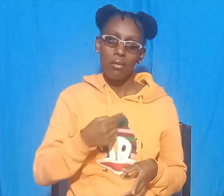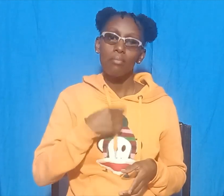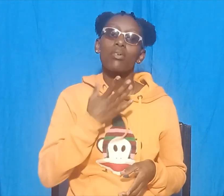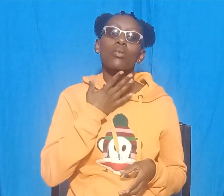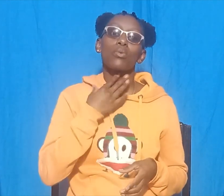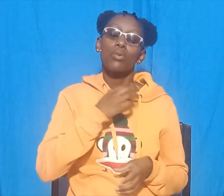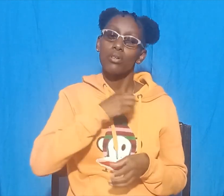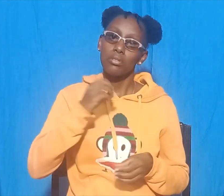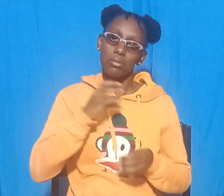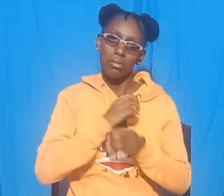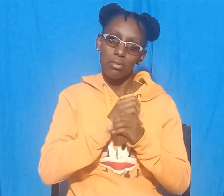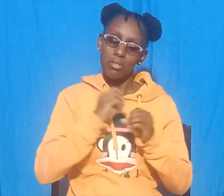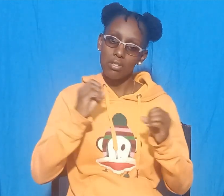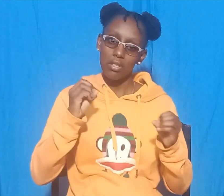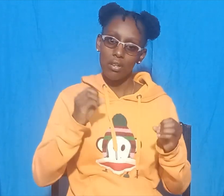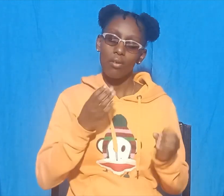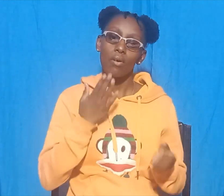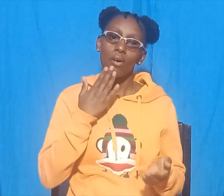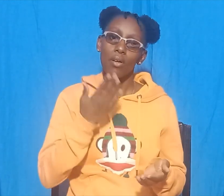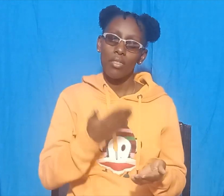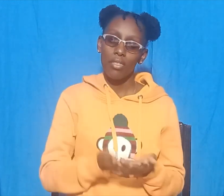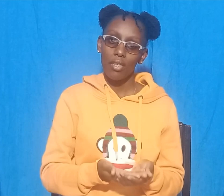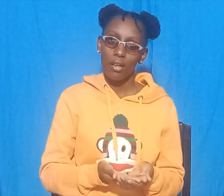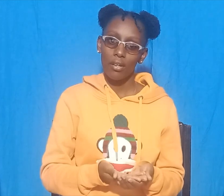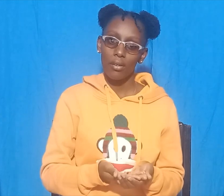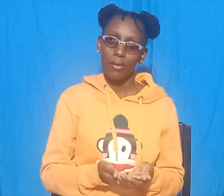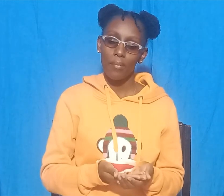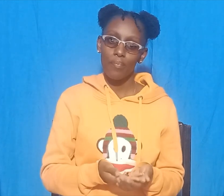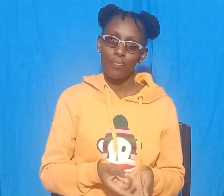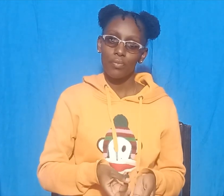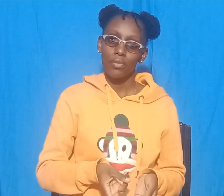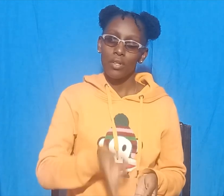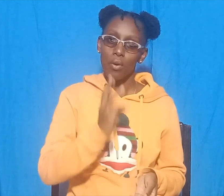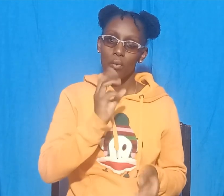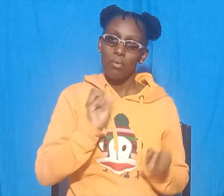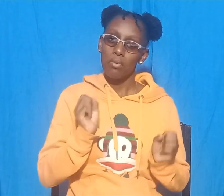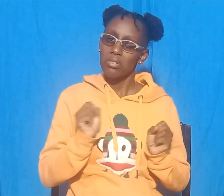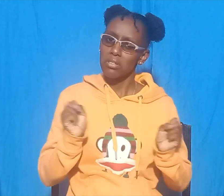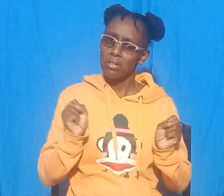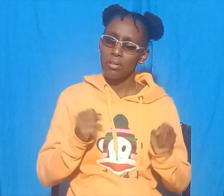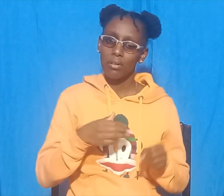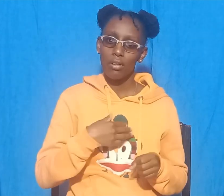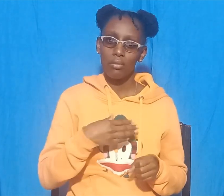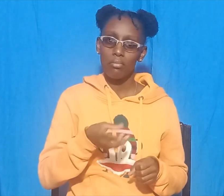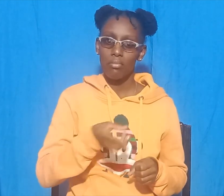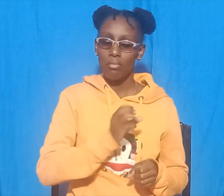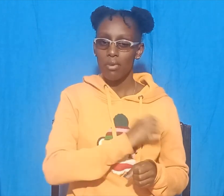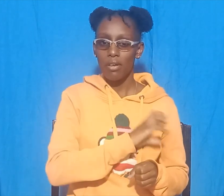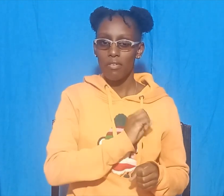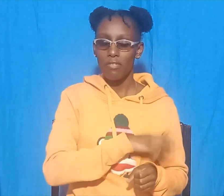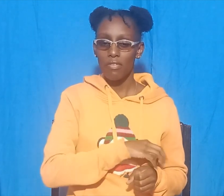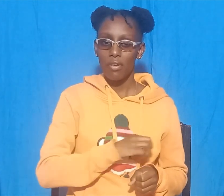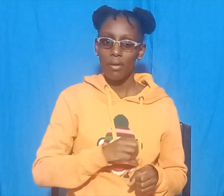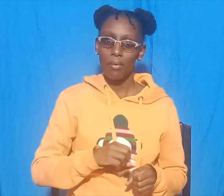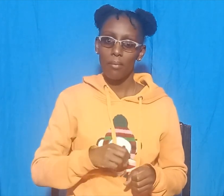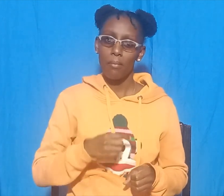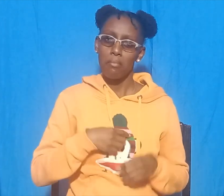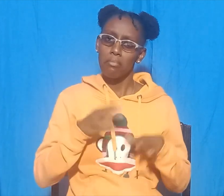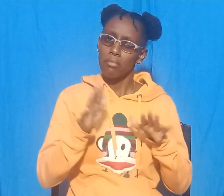Thank you. I am afraid of cold water and I cannot swim. I shall be